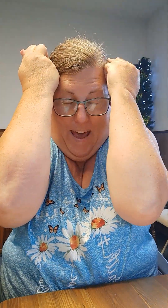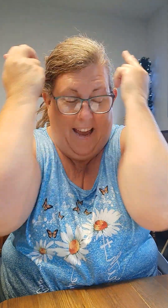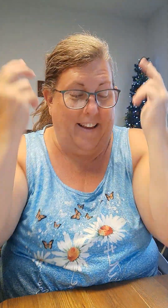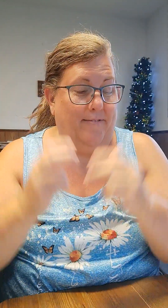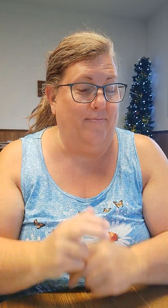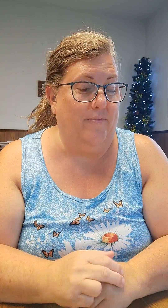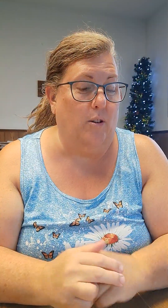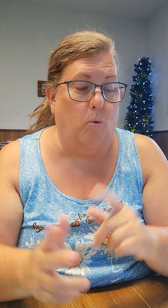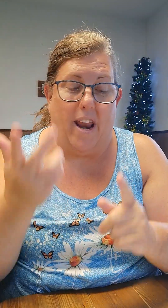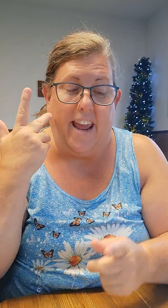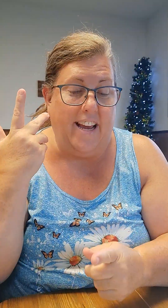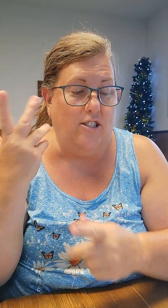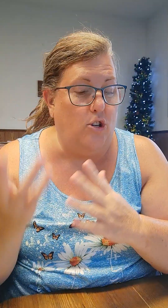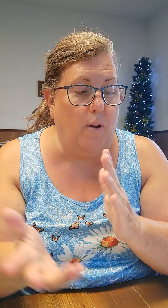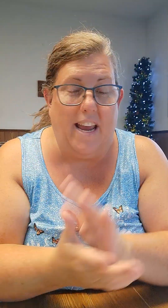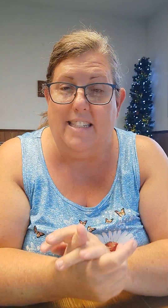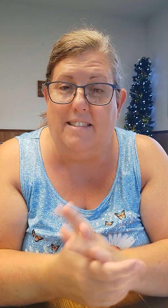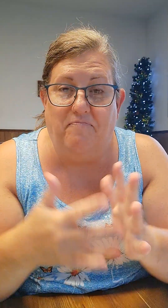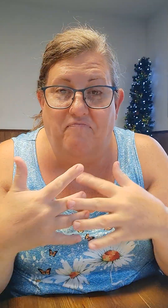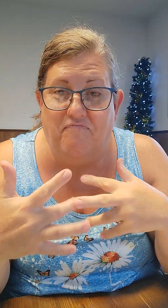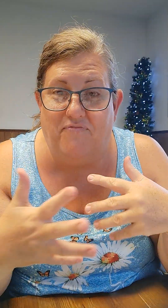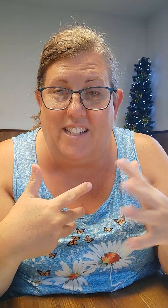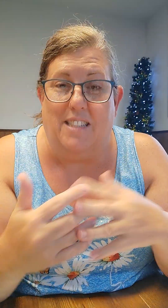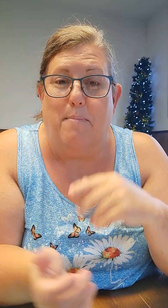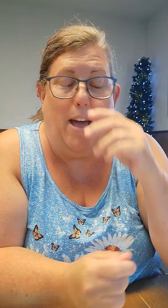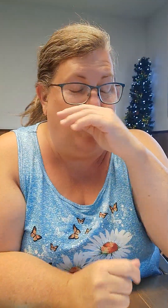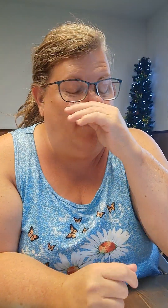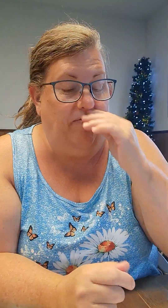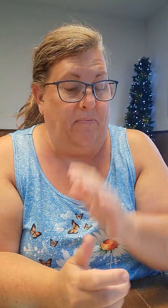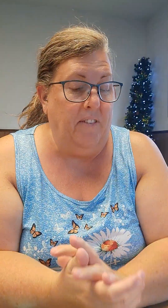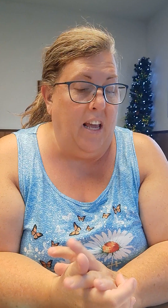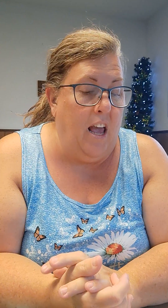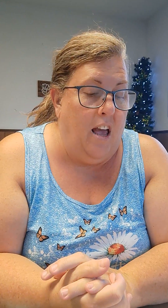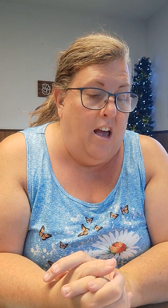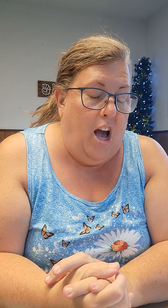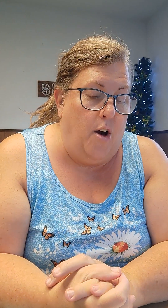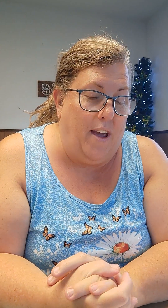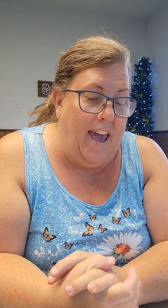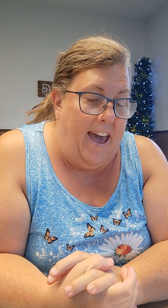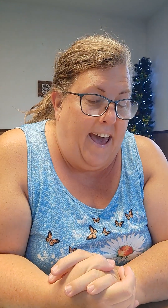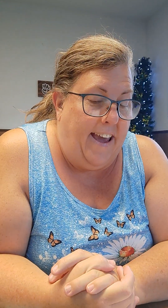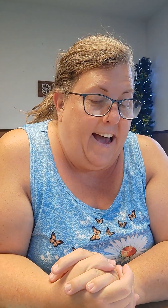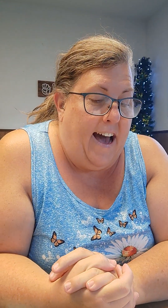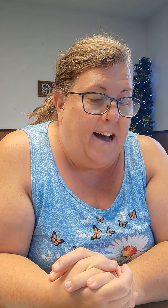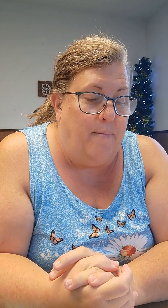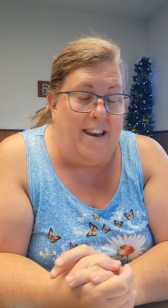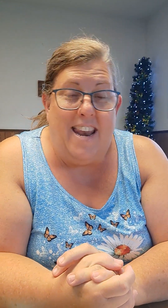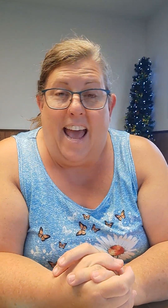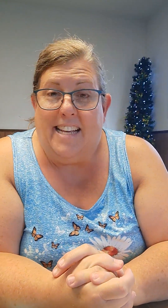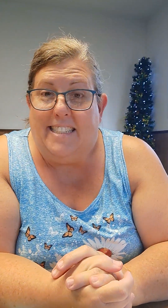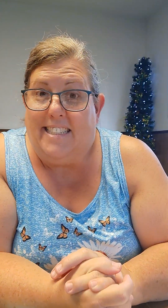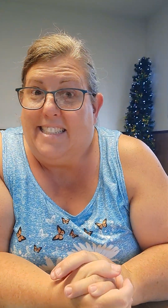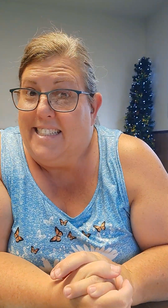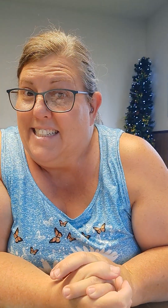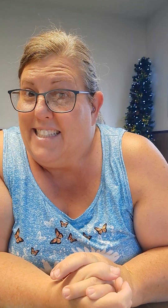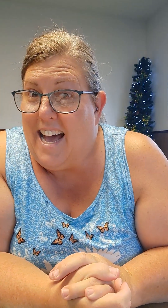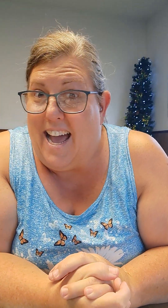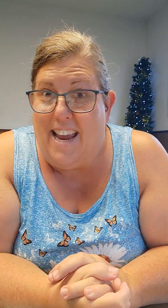back. One hand, two hands, doesn't matter. Okay, um, a nest sign